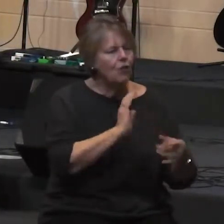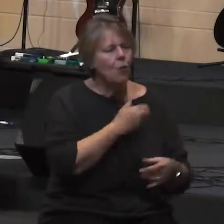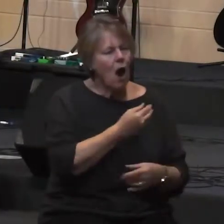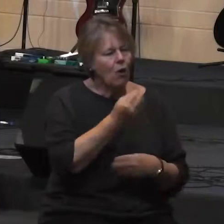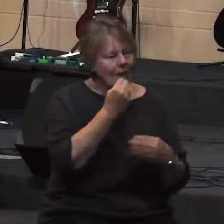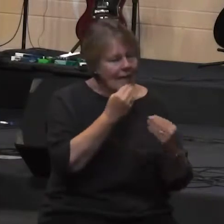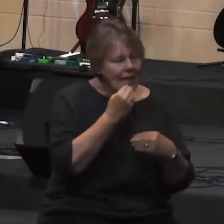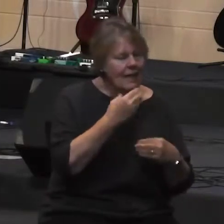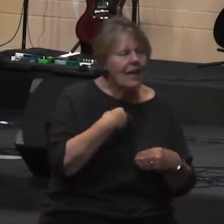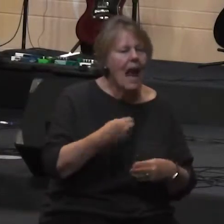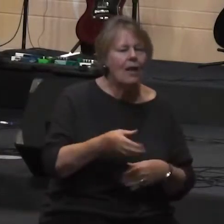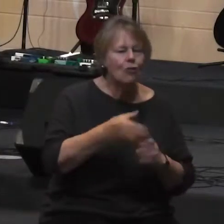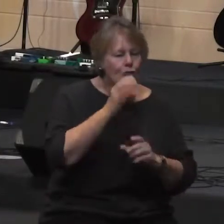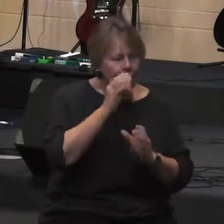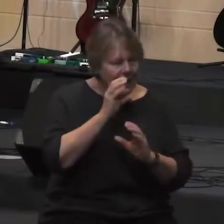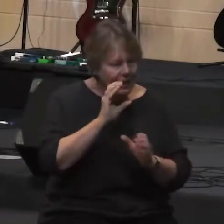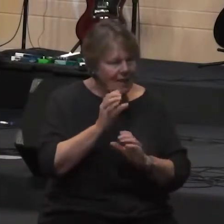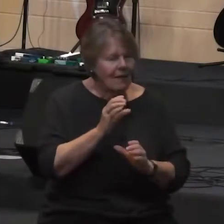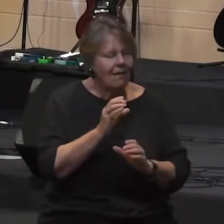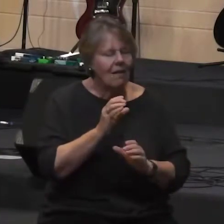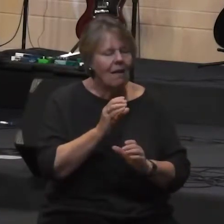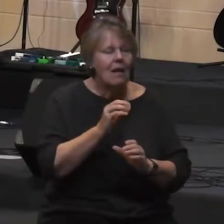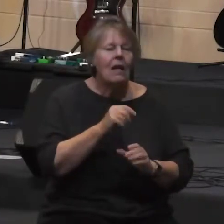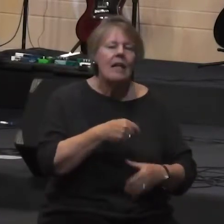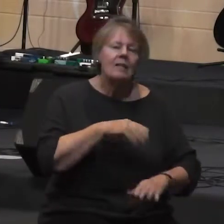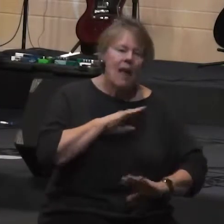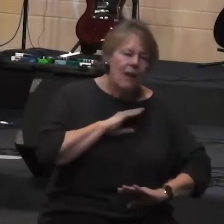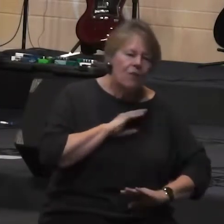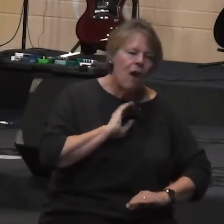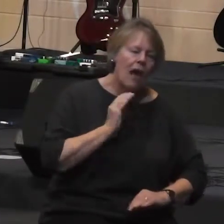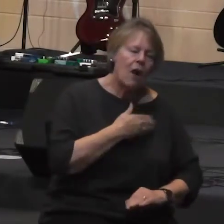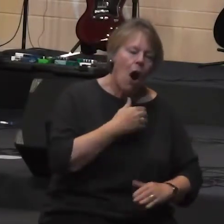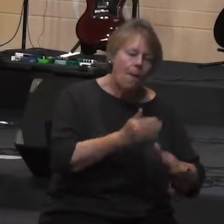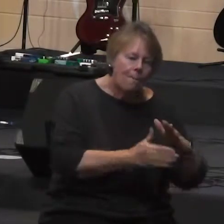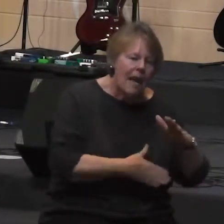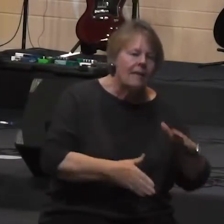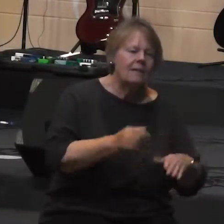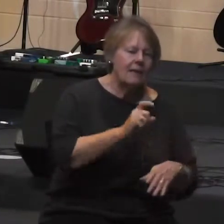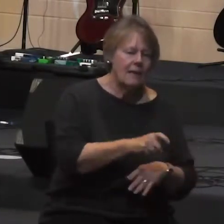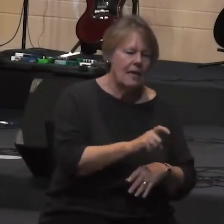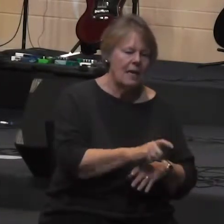define our needs and learn gratitude based on the kingdom of God second